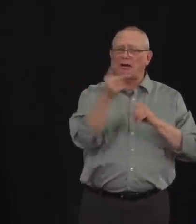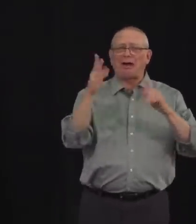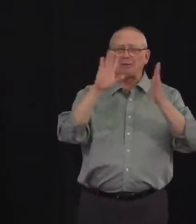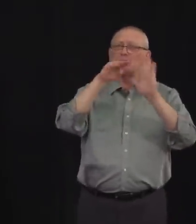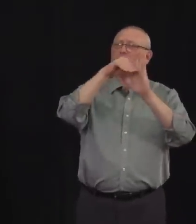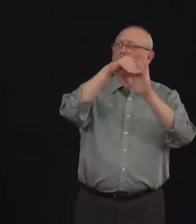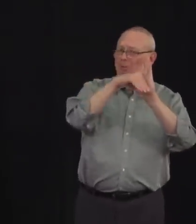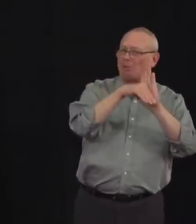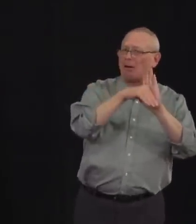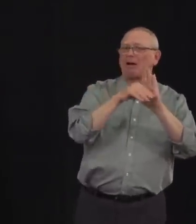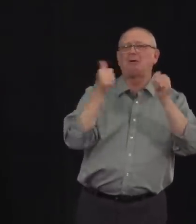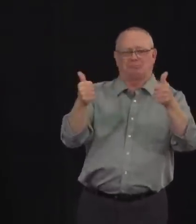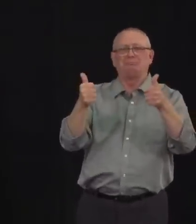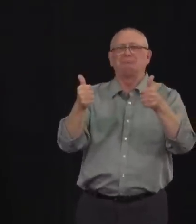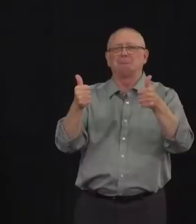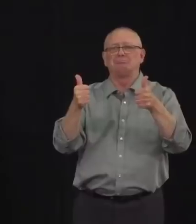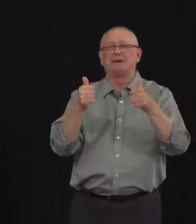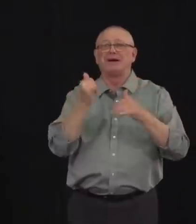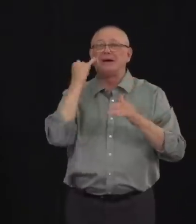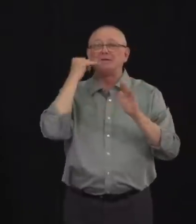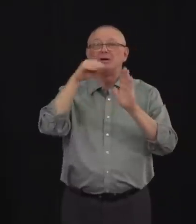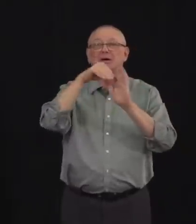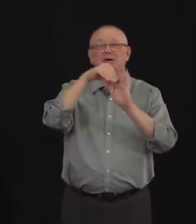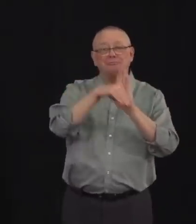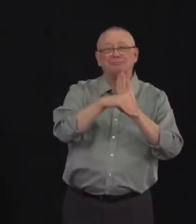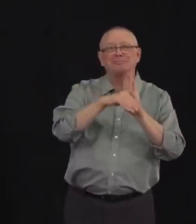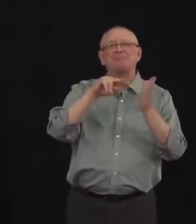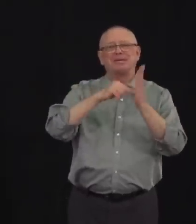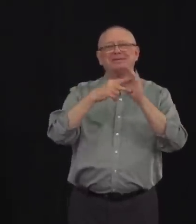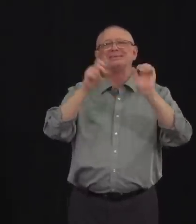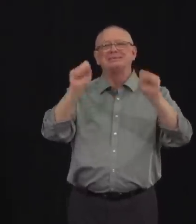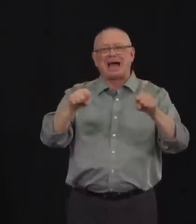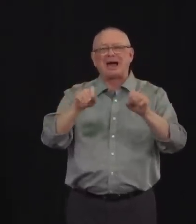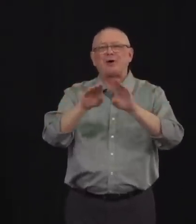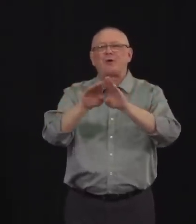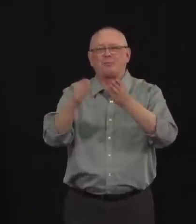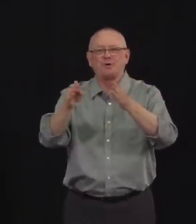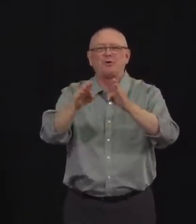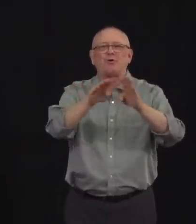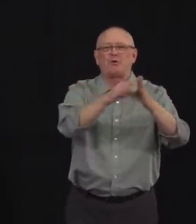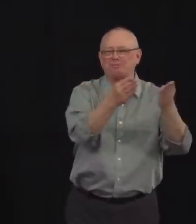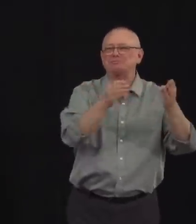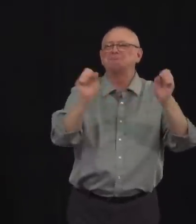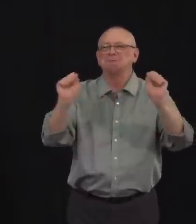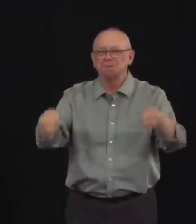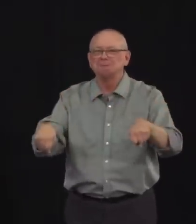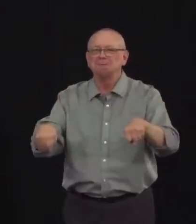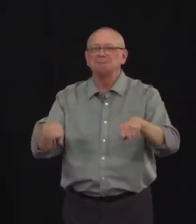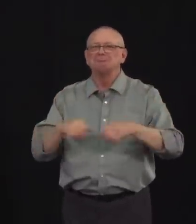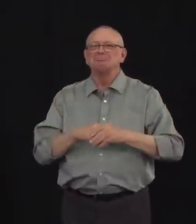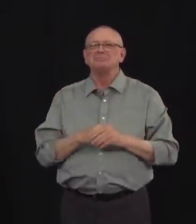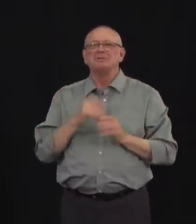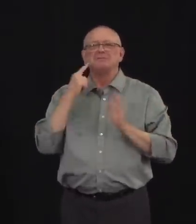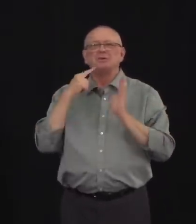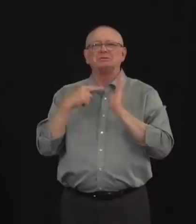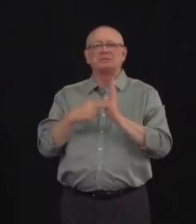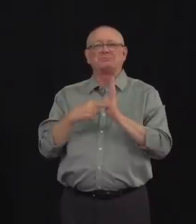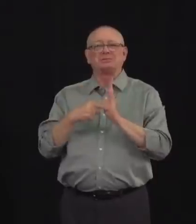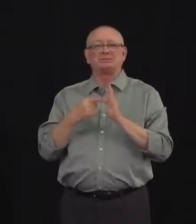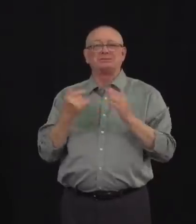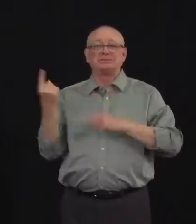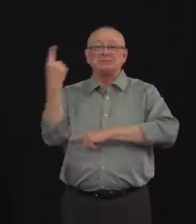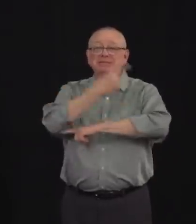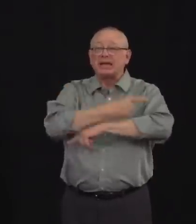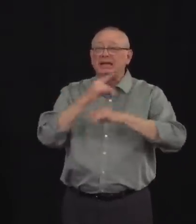will begin in these cities on Monday. This means day camps and summer schools may open with occupancy limits, and